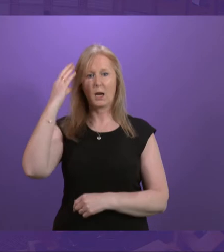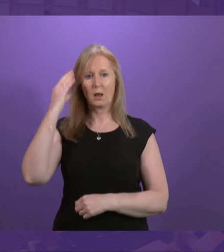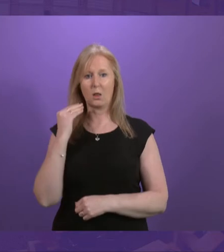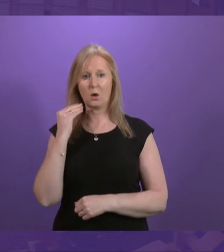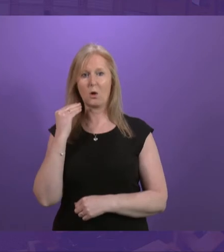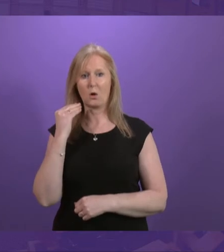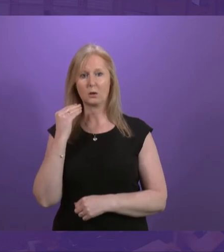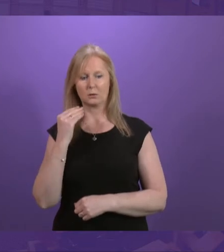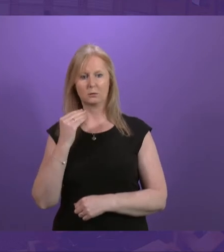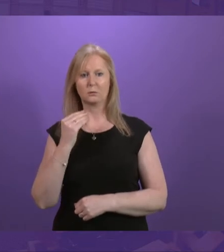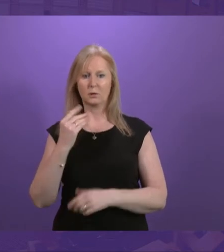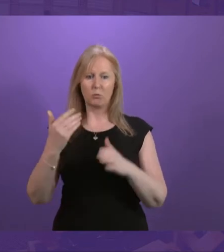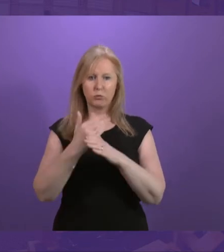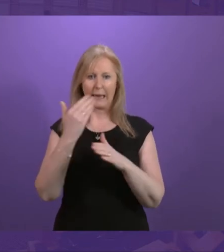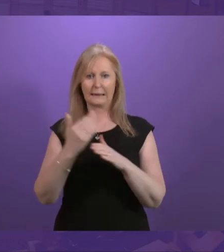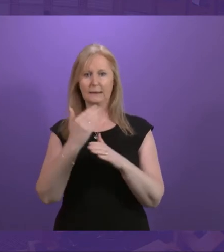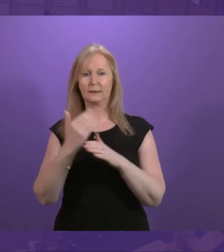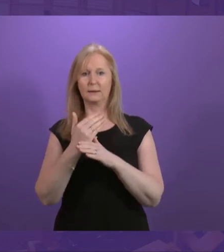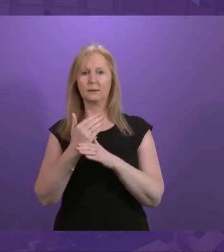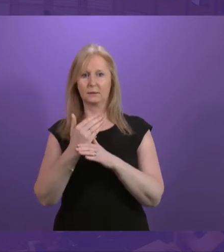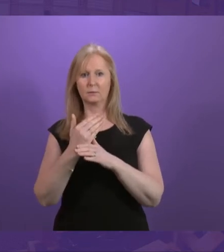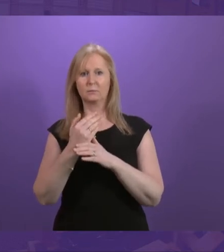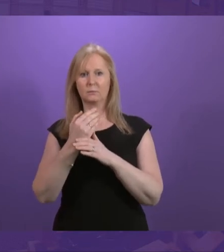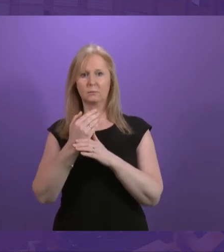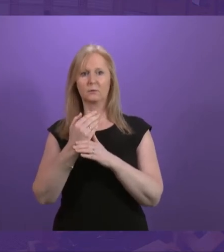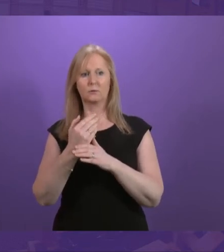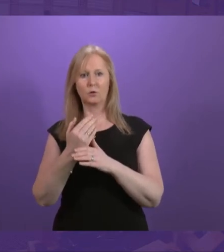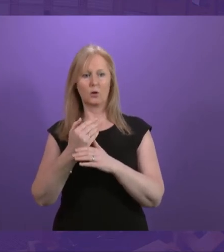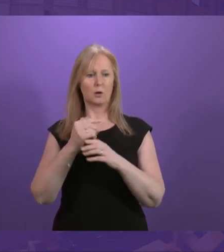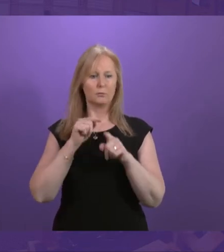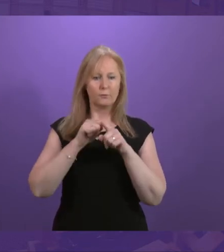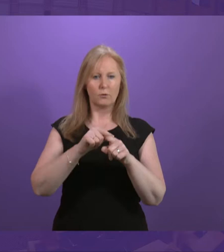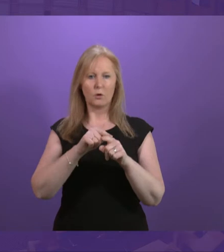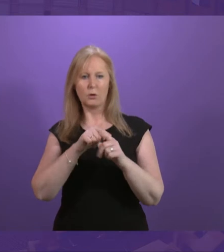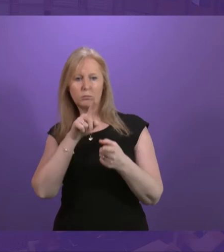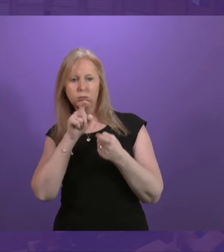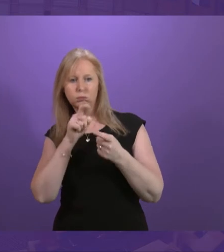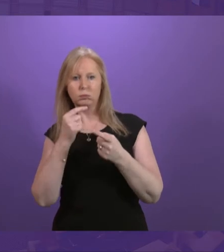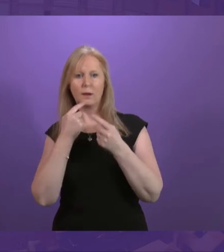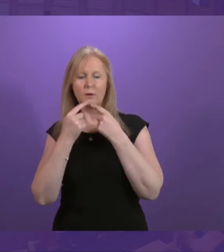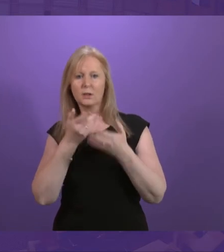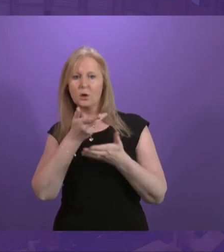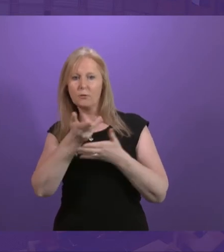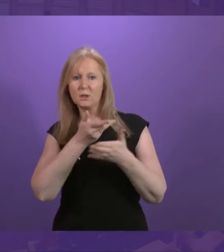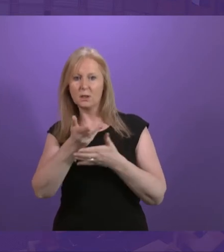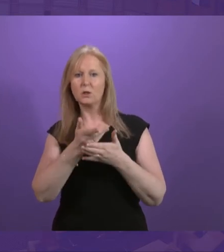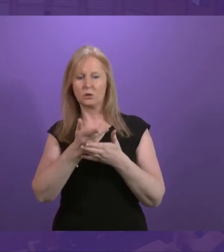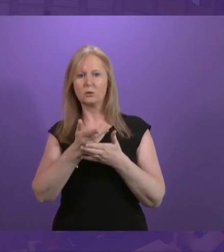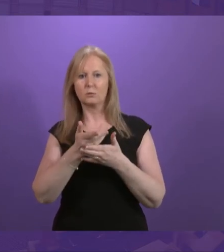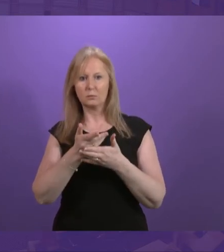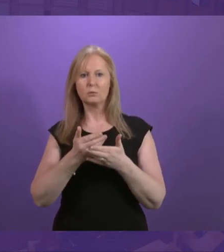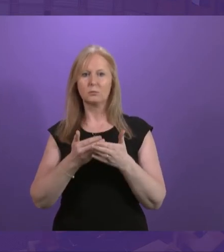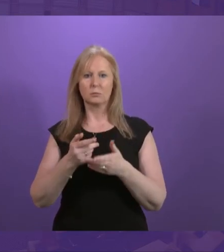application of practices that make hearing and following conversation and audible information more possible